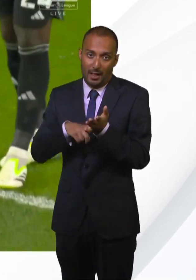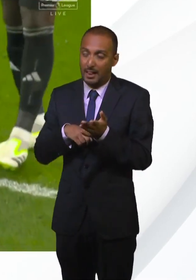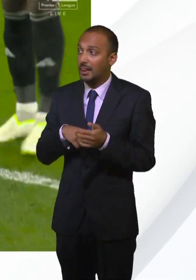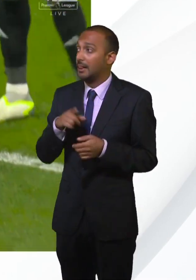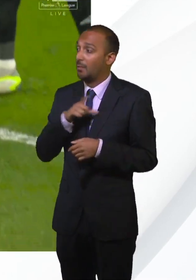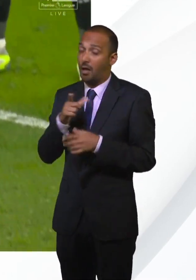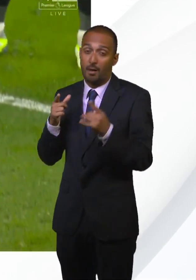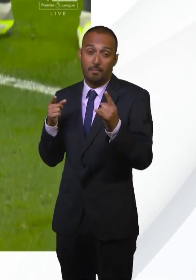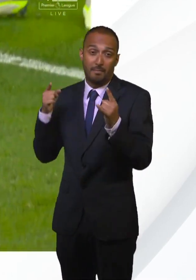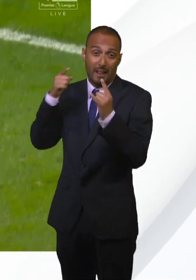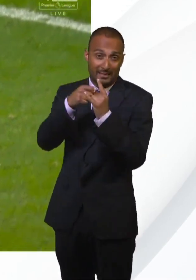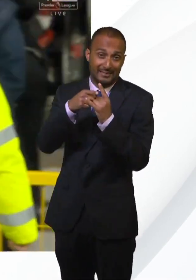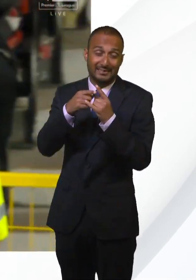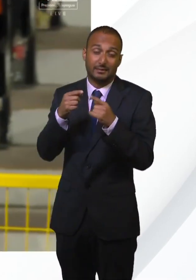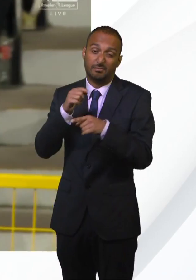Manchester United.